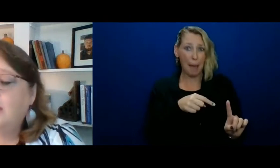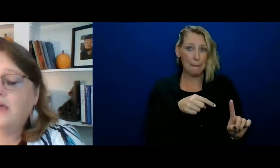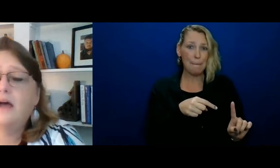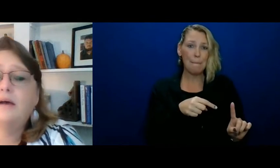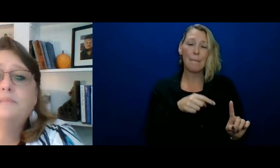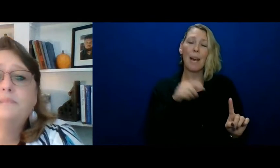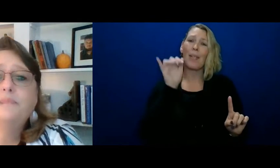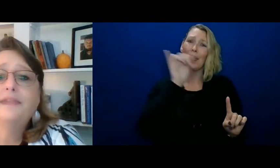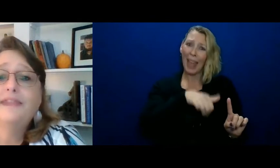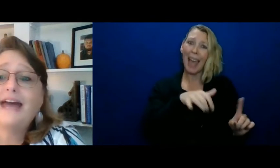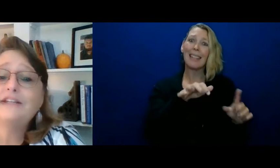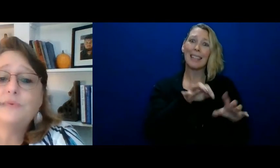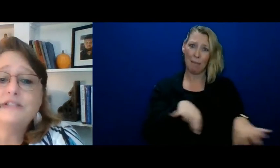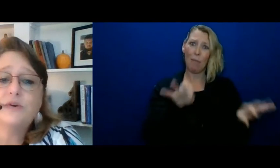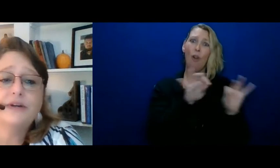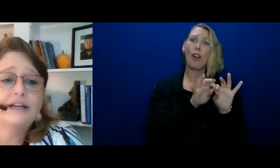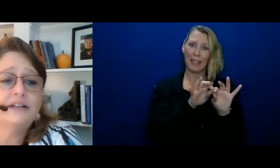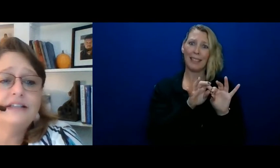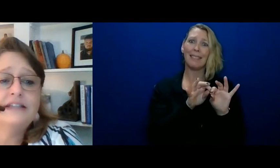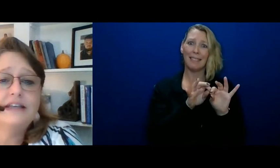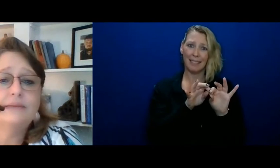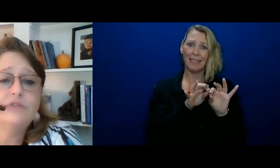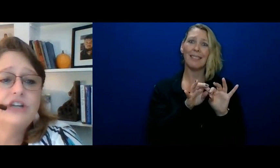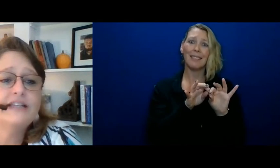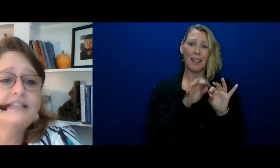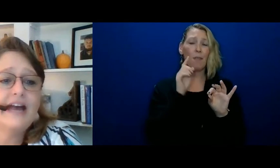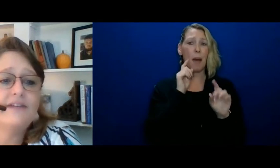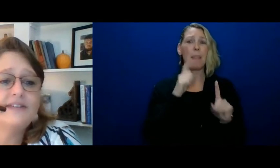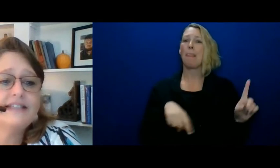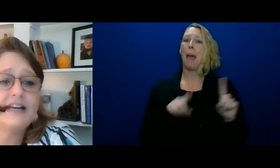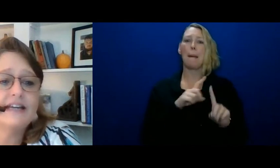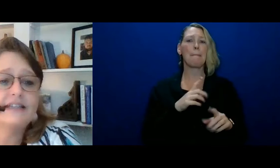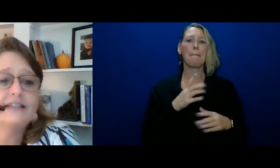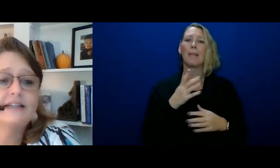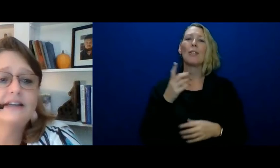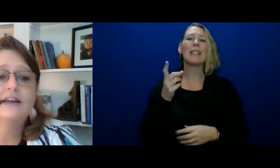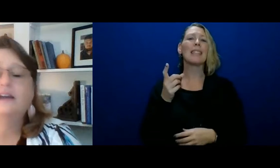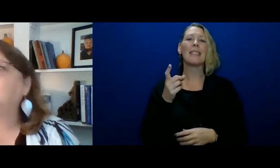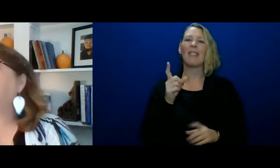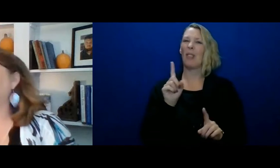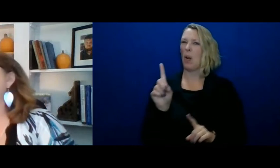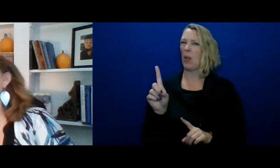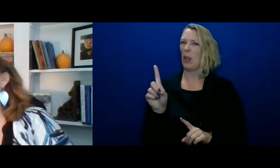that is what's critical to them just half a second